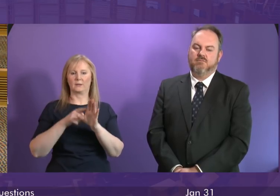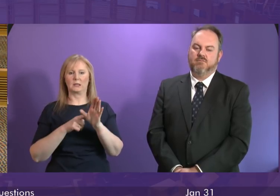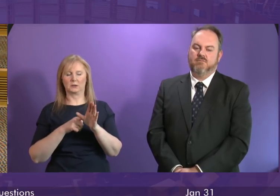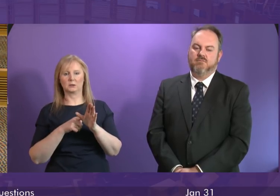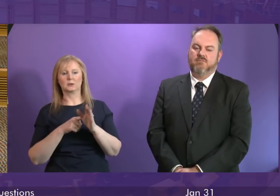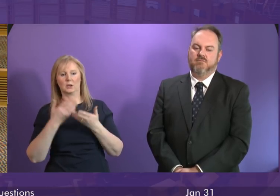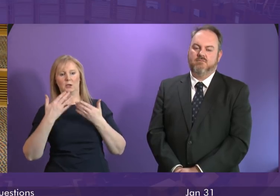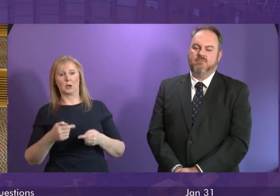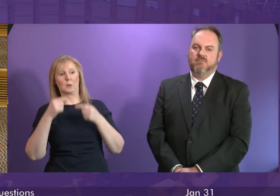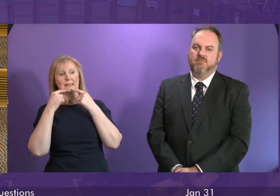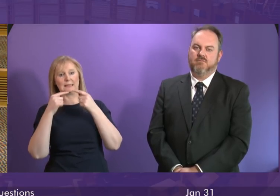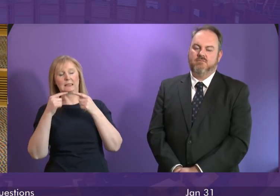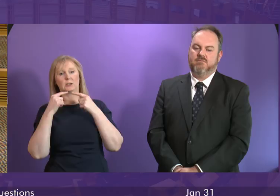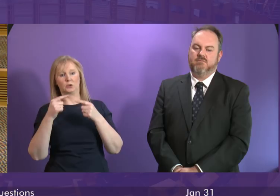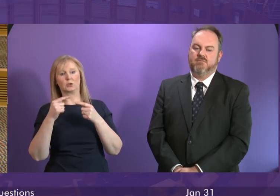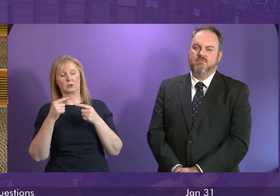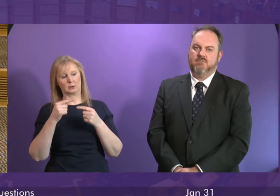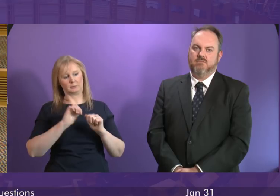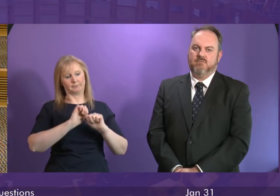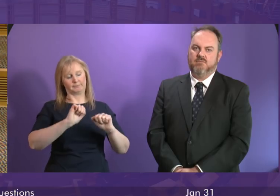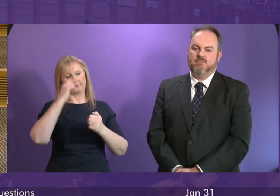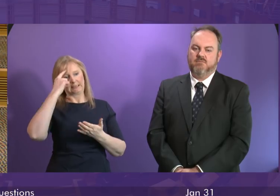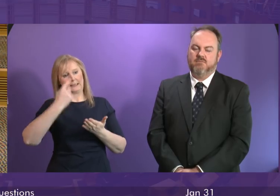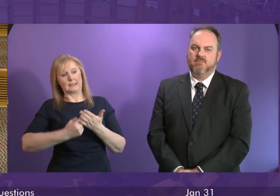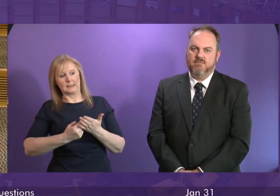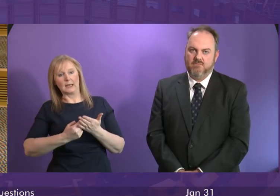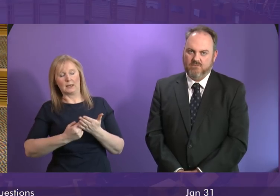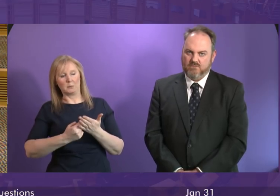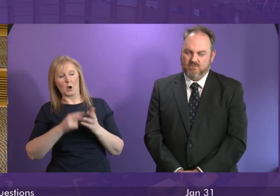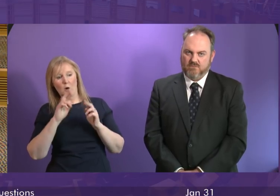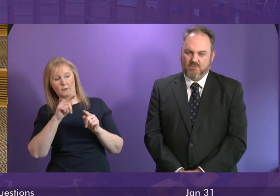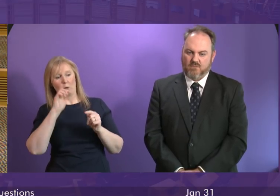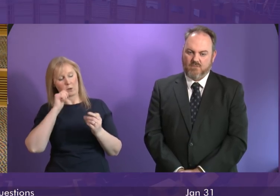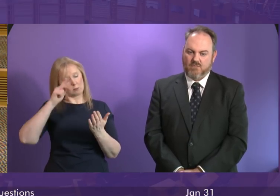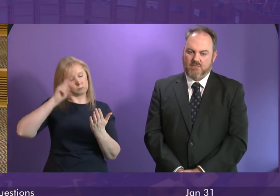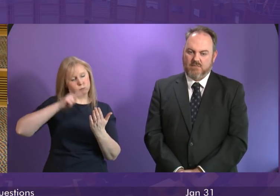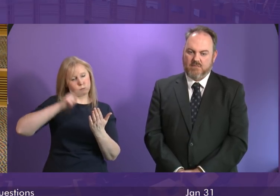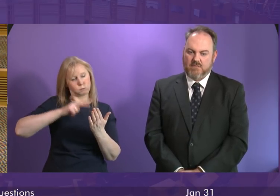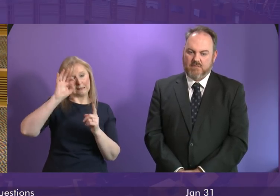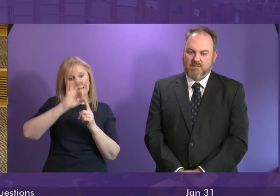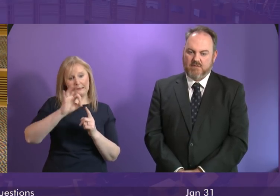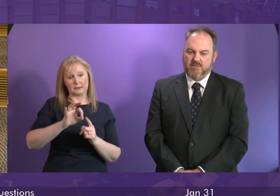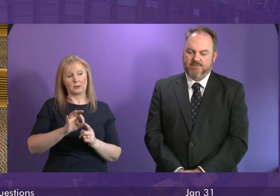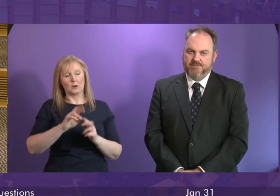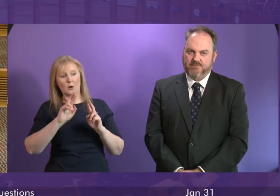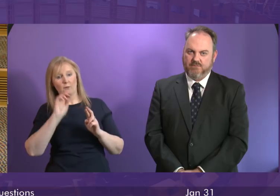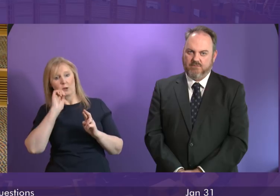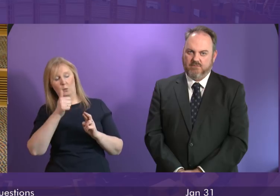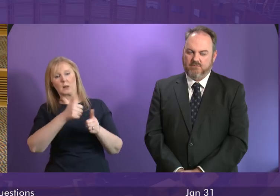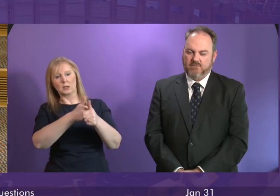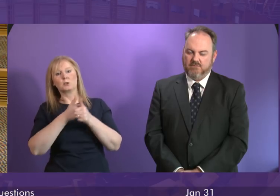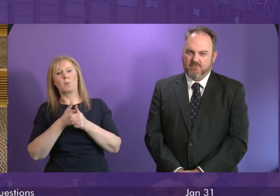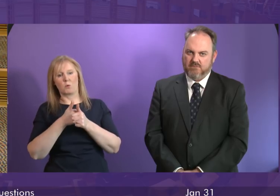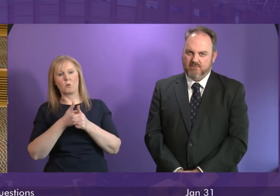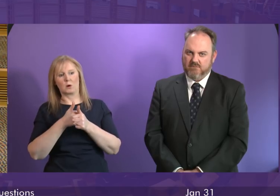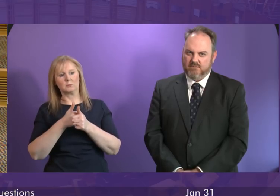for teachers to decide but I hope teachers will look at the detail of this offer and I very much hope they will decide to back this